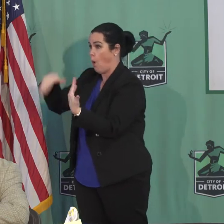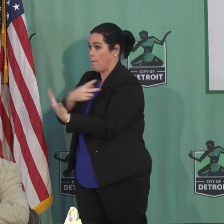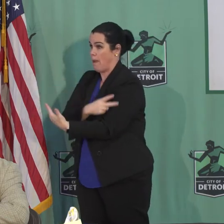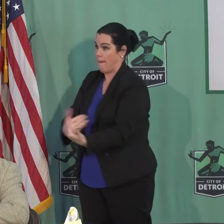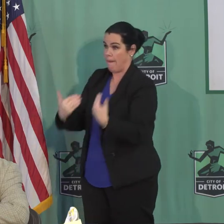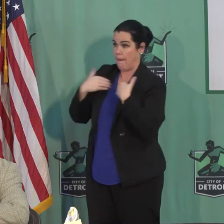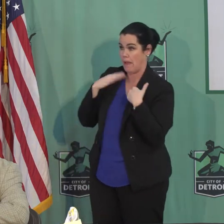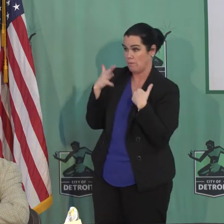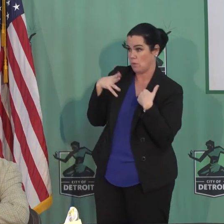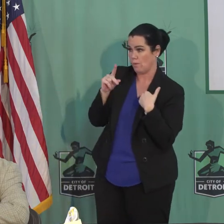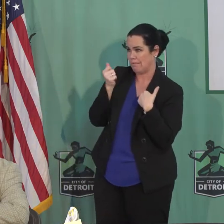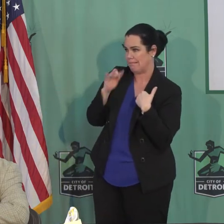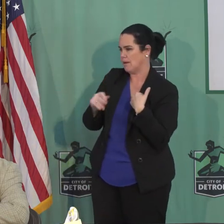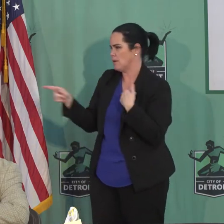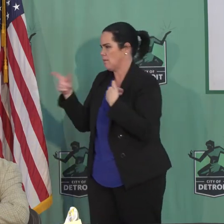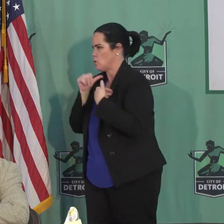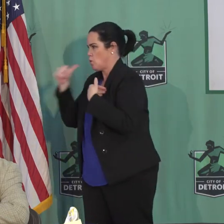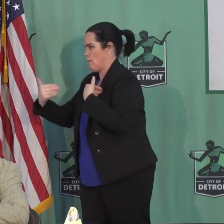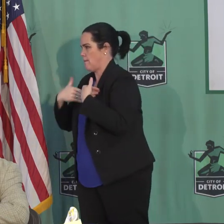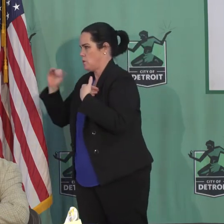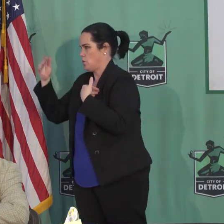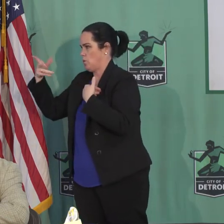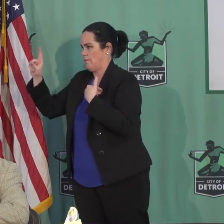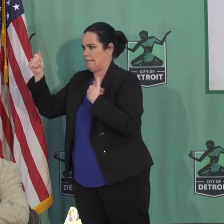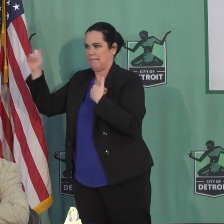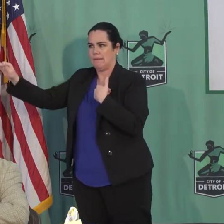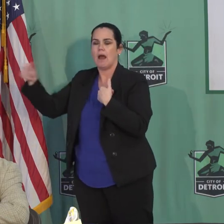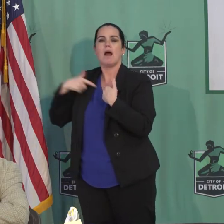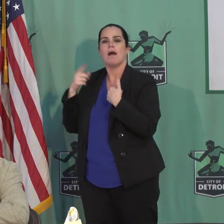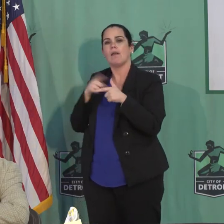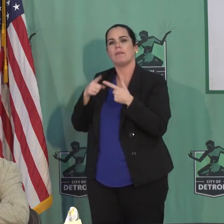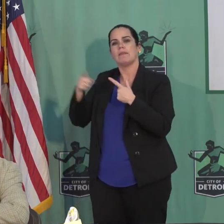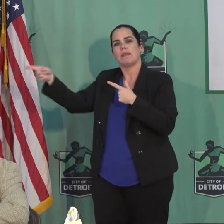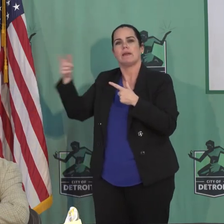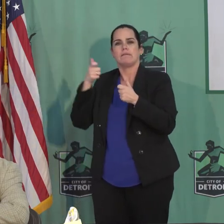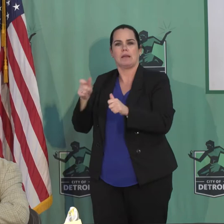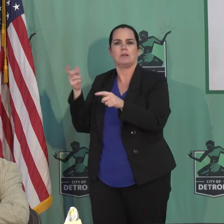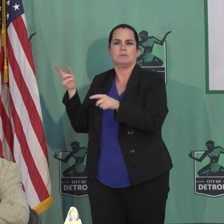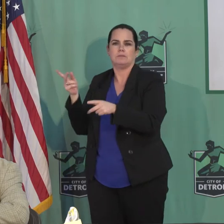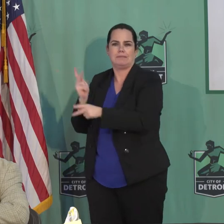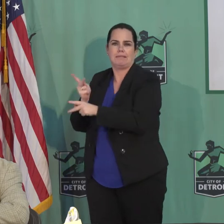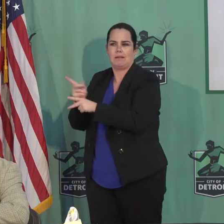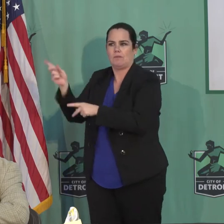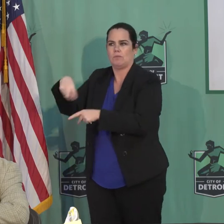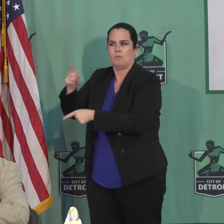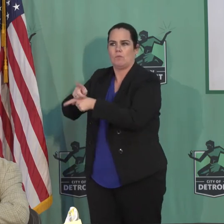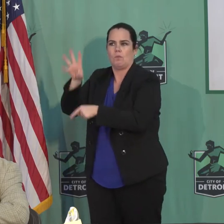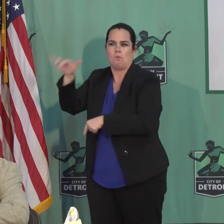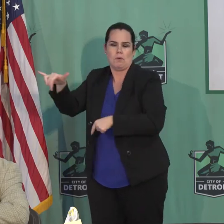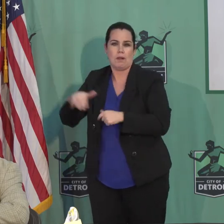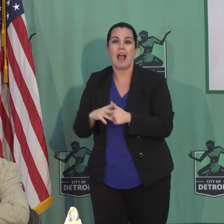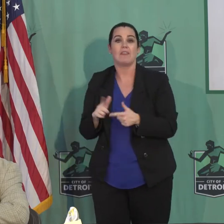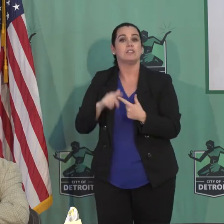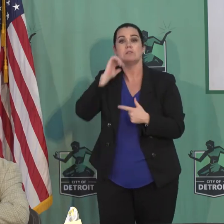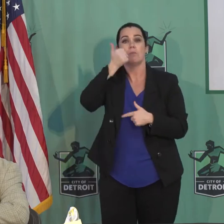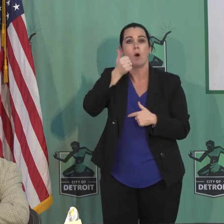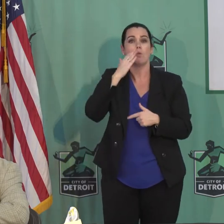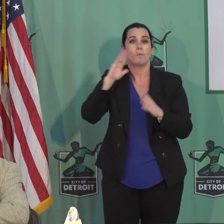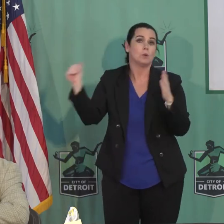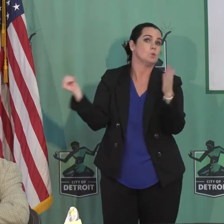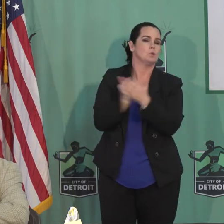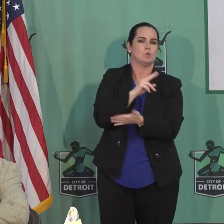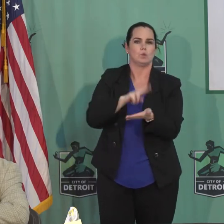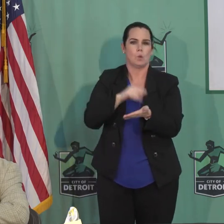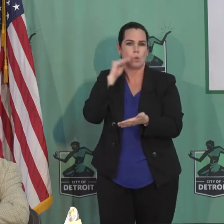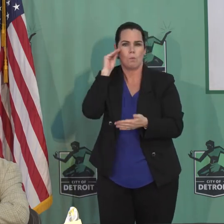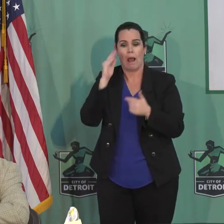positive, who's negative, so they can handle that appropriately. We'll be doing another nursing home tomorrow, and then from here on out, we'll either be